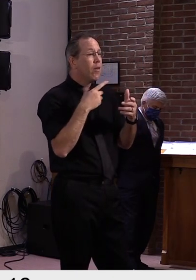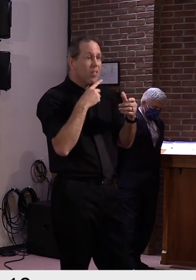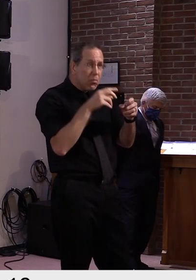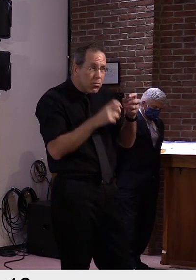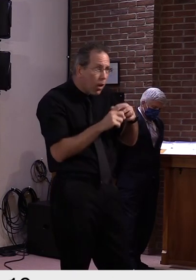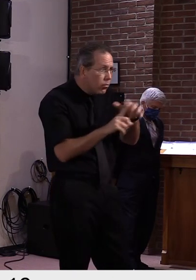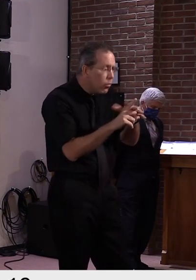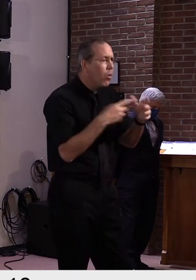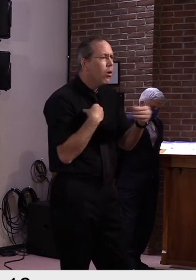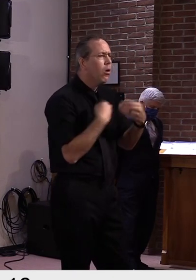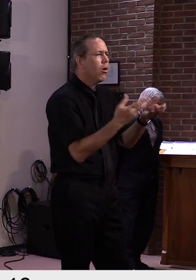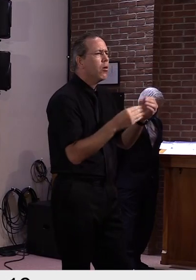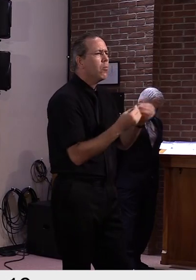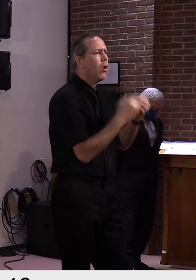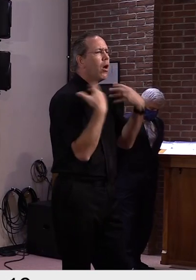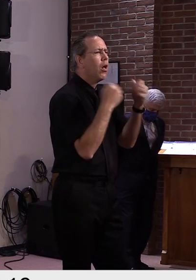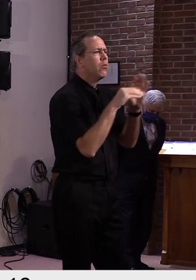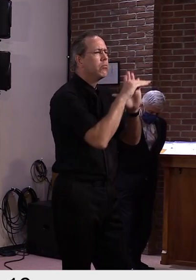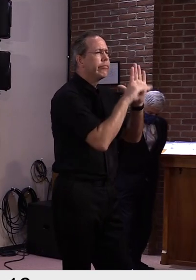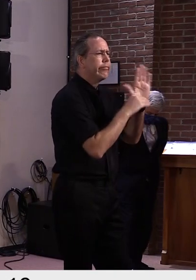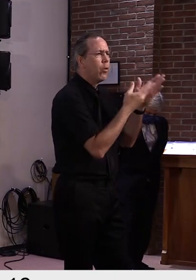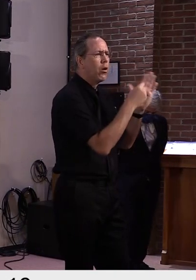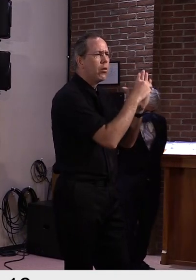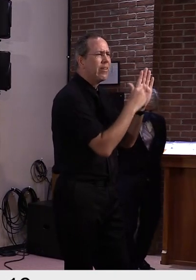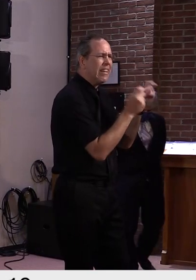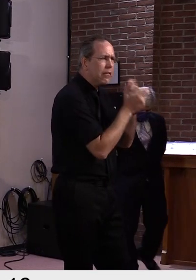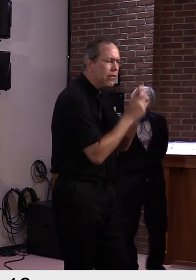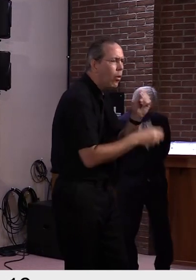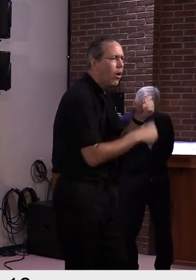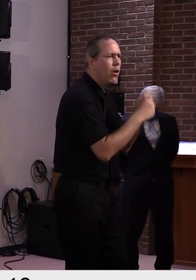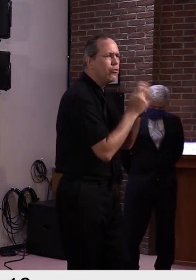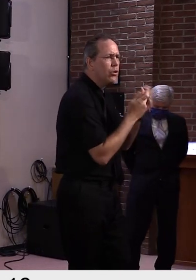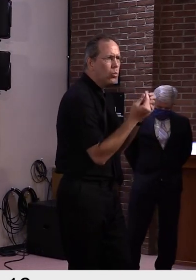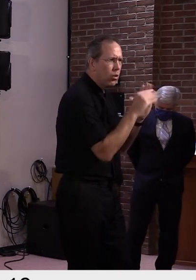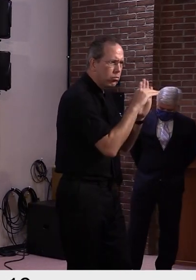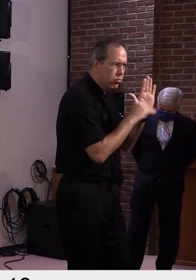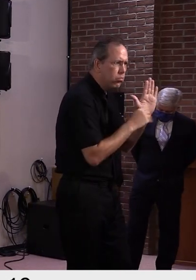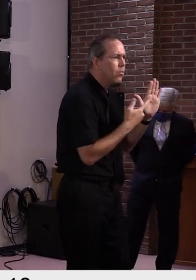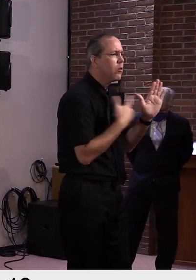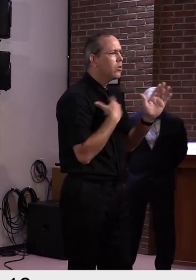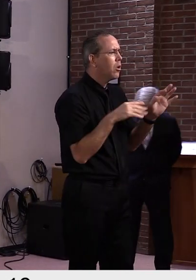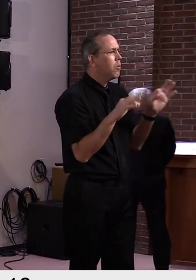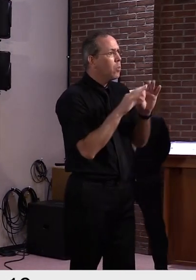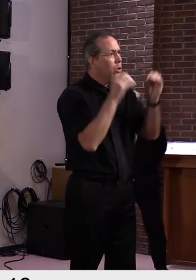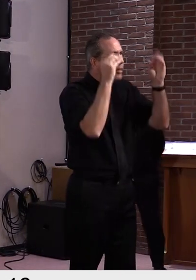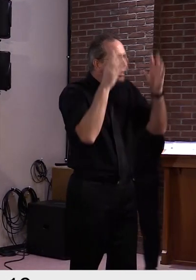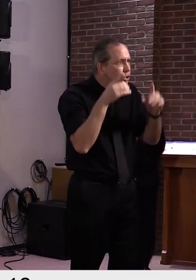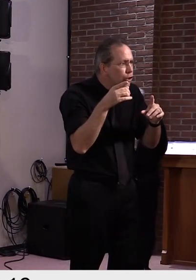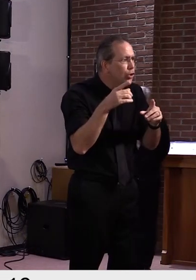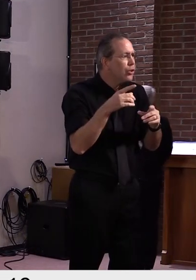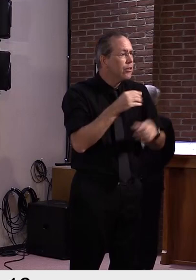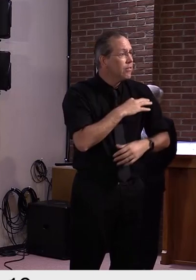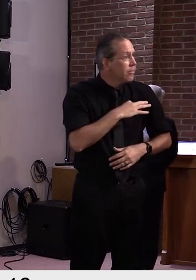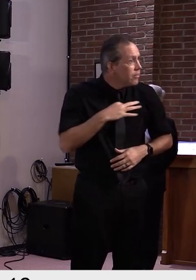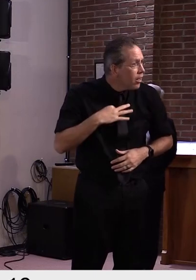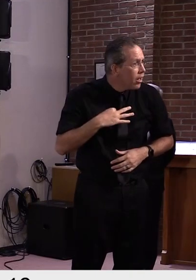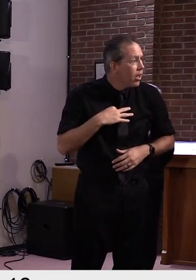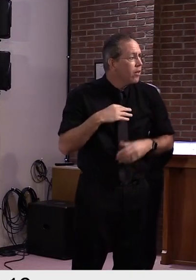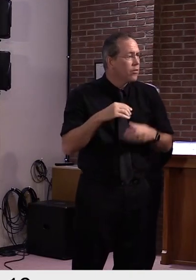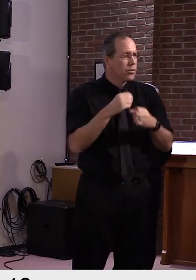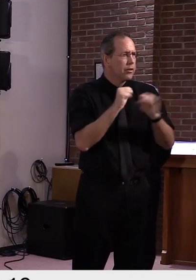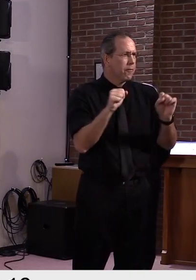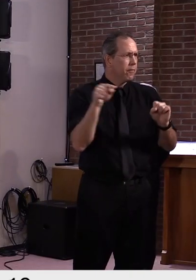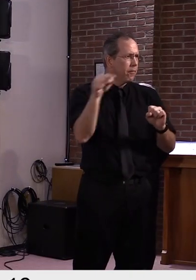really helping to ensure that our teachers, our staff, and our students all feel safe and comfortable. Again,